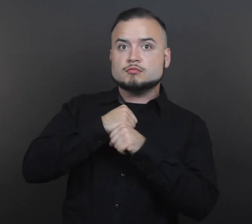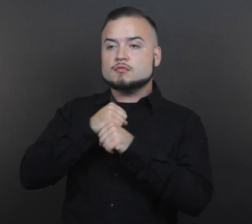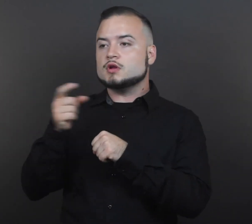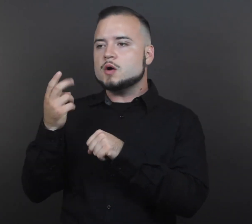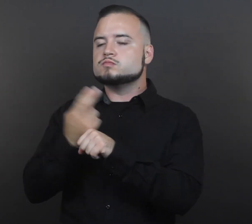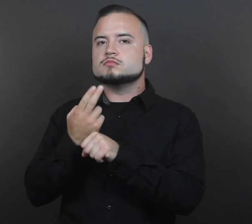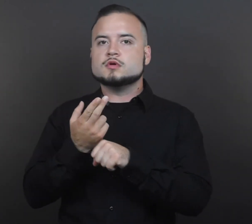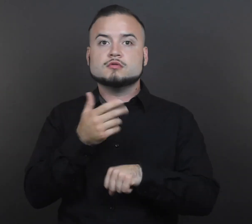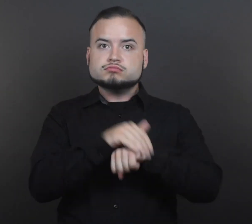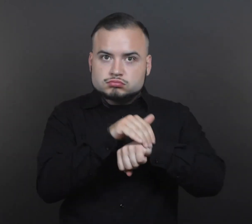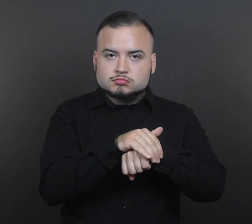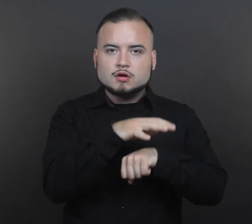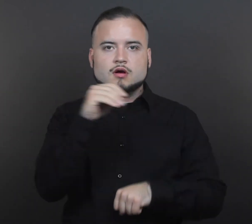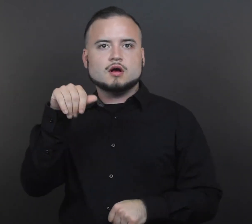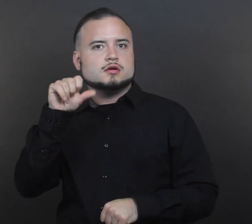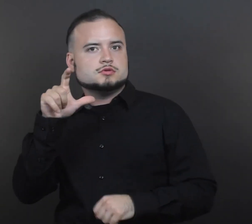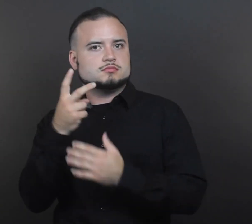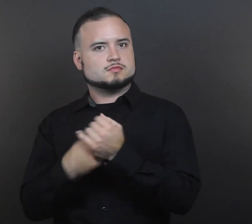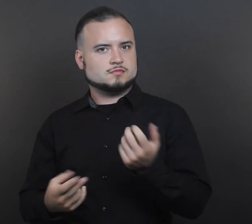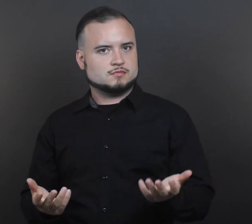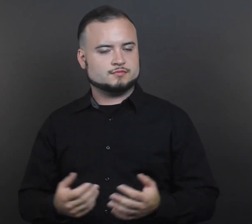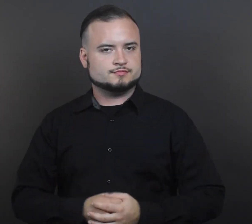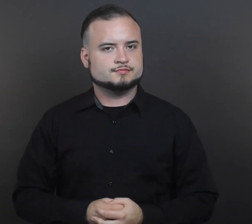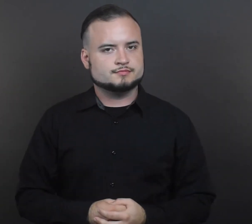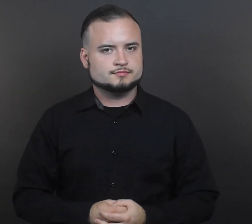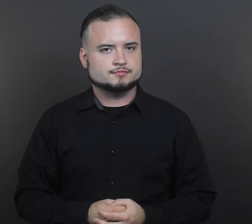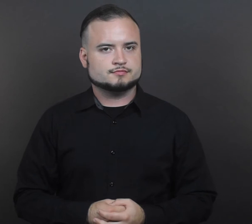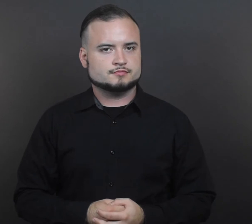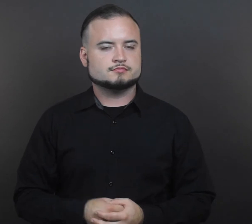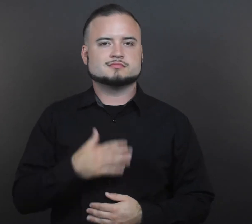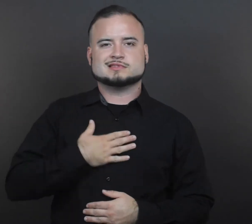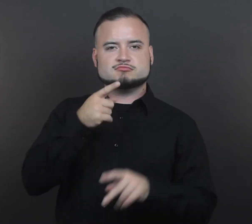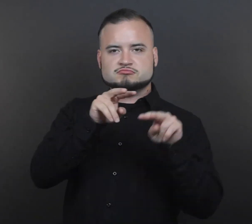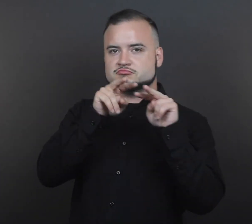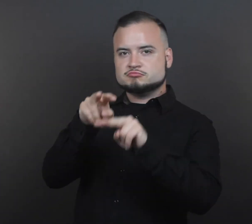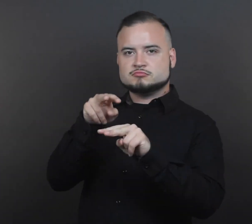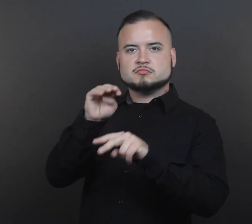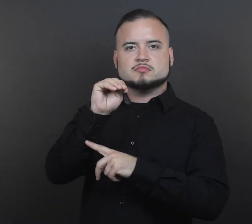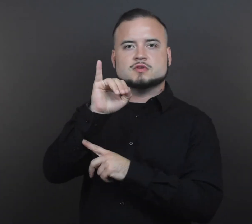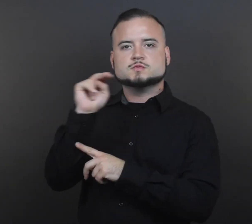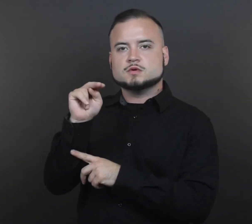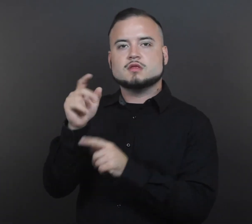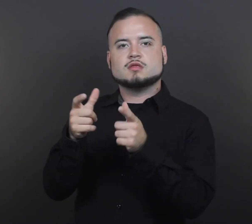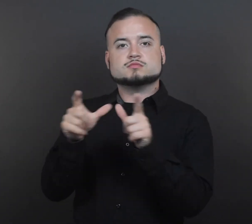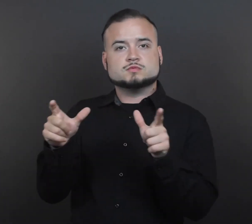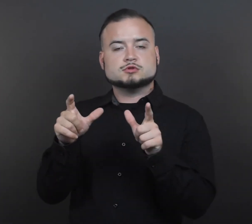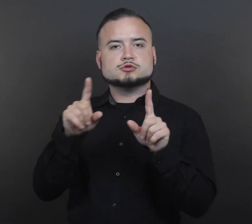guardians use English and ASL. Please refer to the Minnesota Language Survey statement,